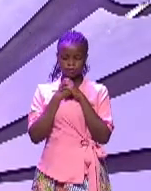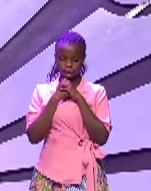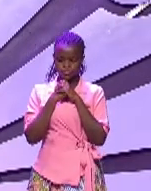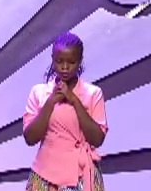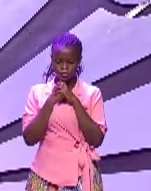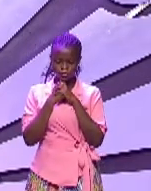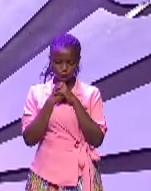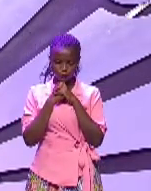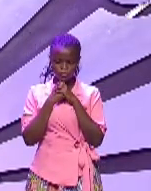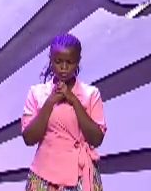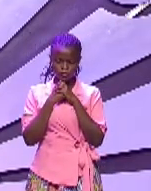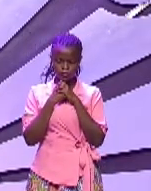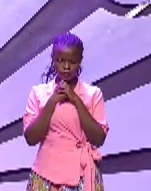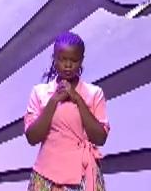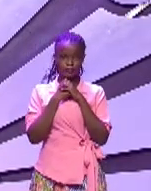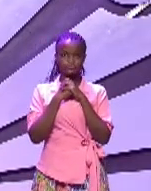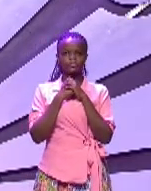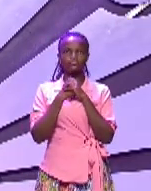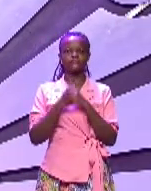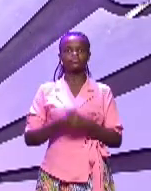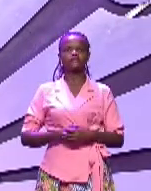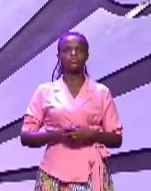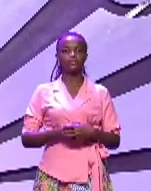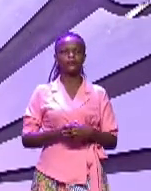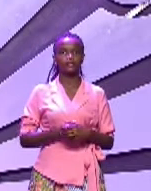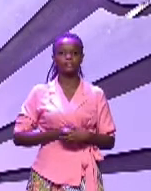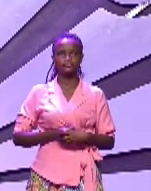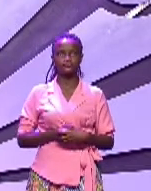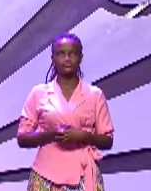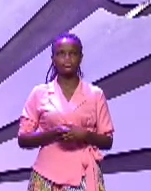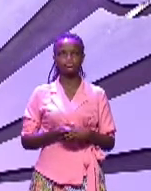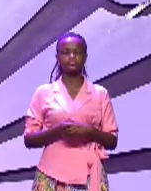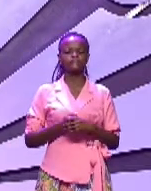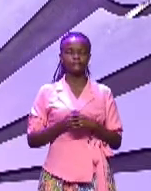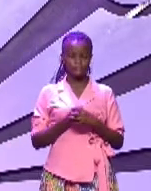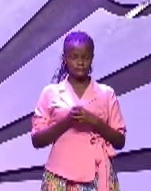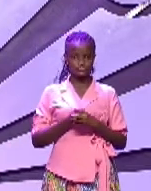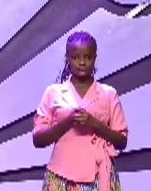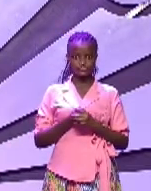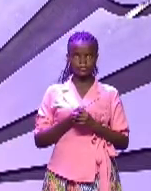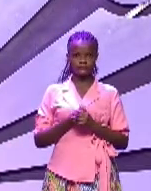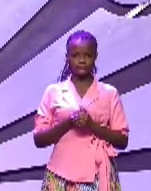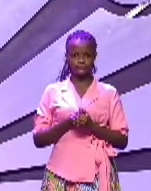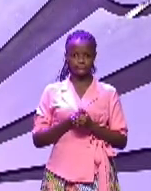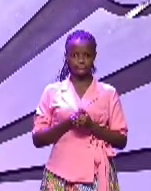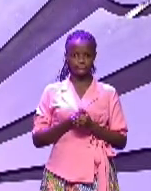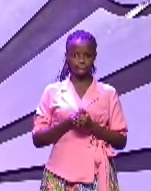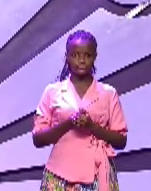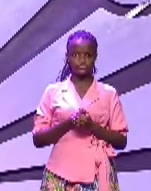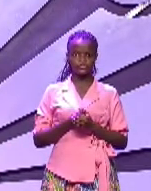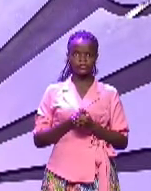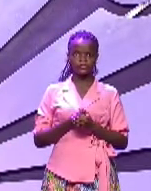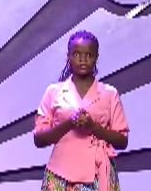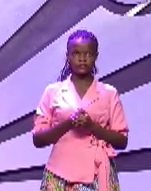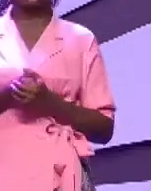kubanga yie alisomoka ngakule mbe ngakule mbe lavantu wano eda yie aliva sa ensi